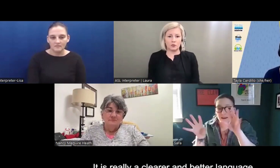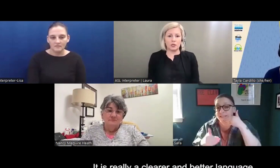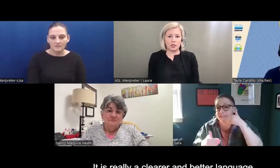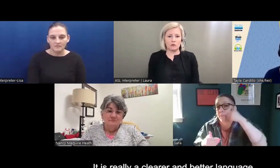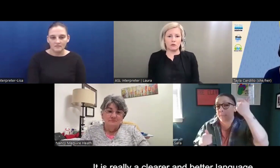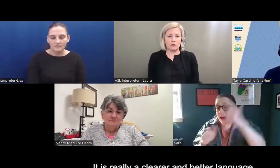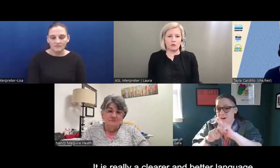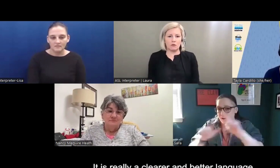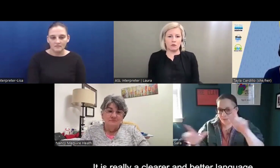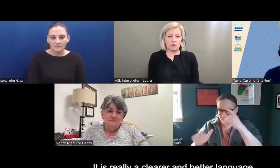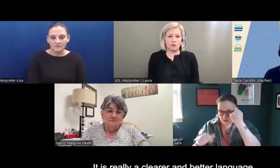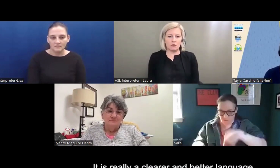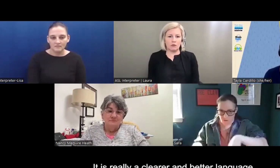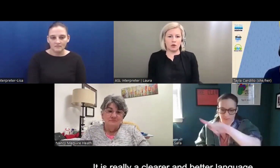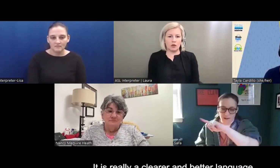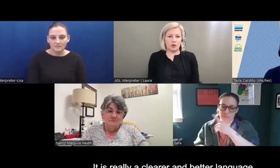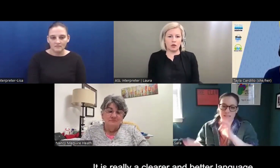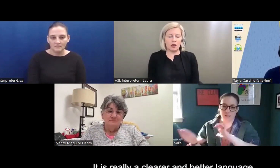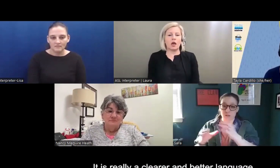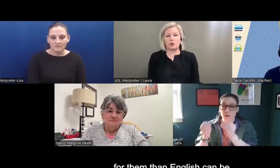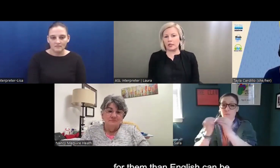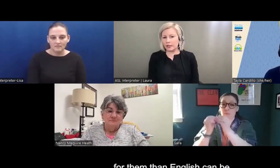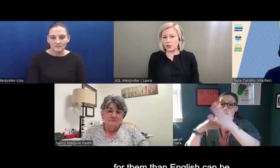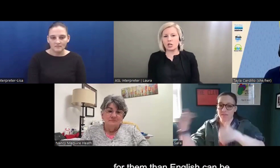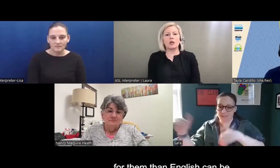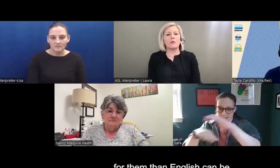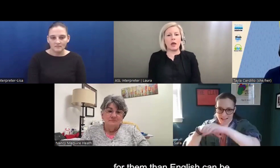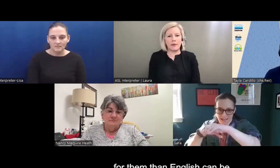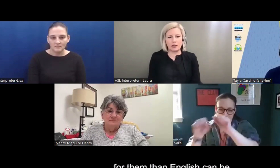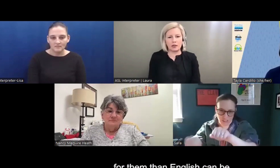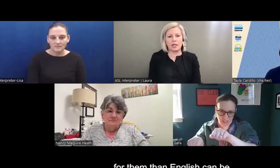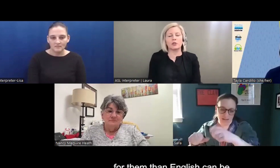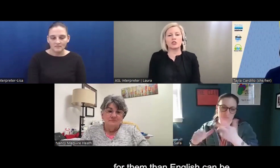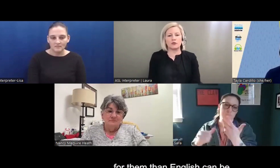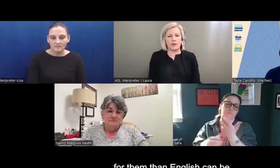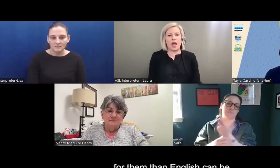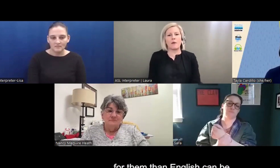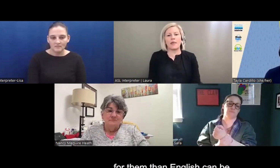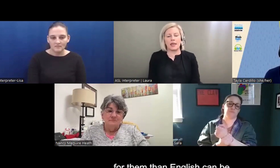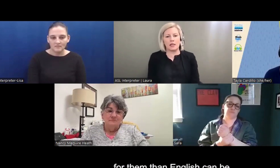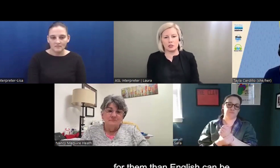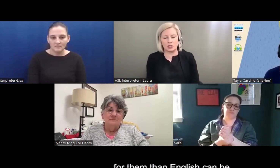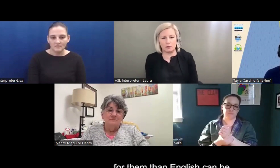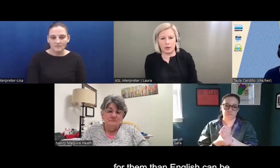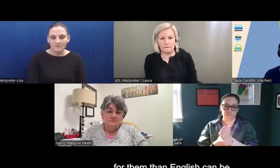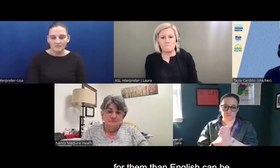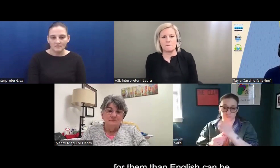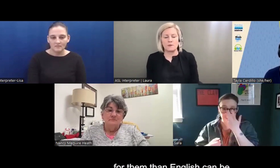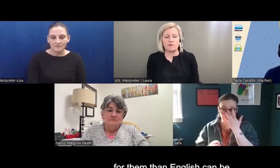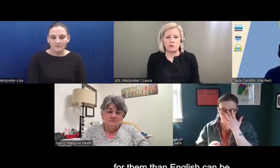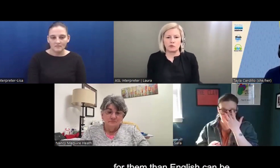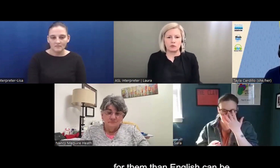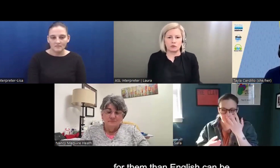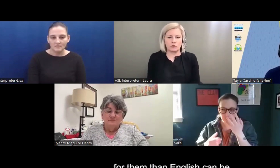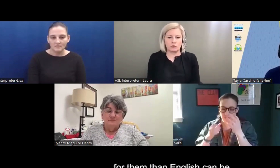It's really clearer and better language for them than English can be.